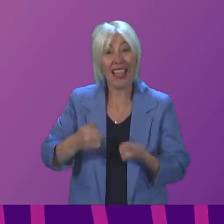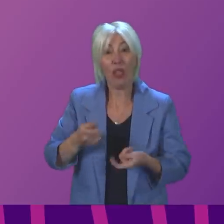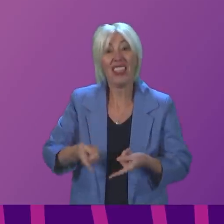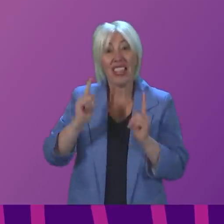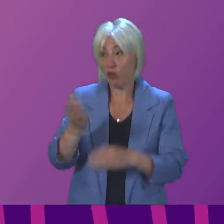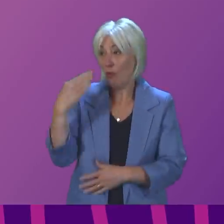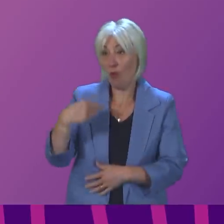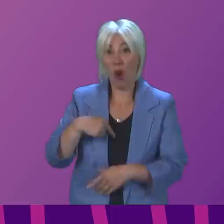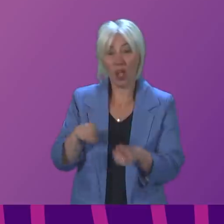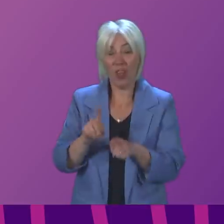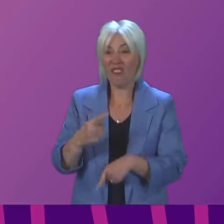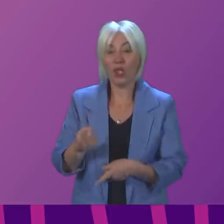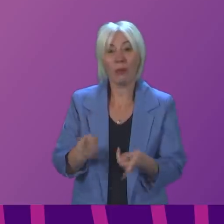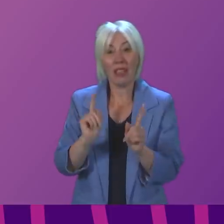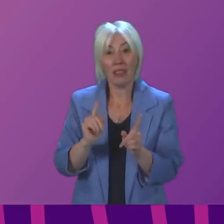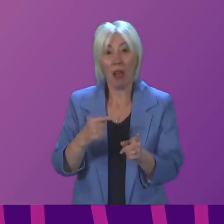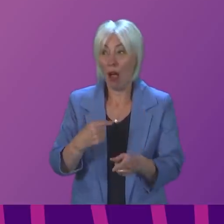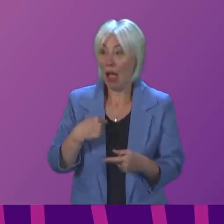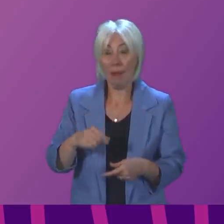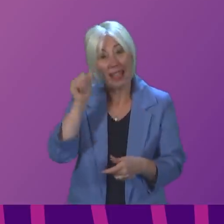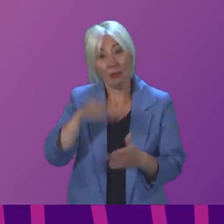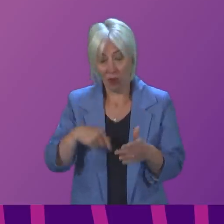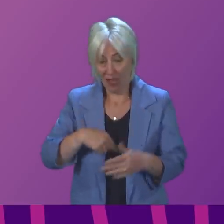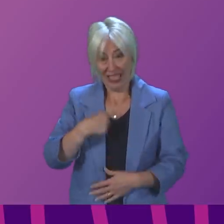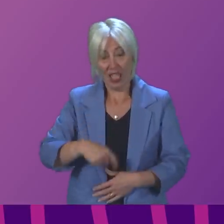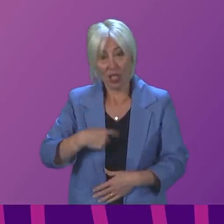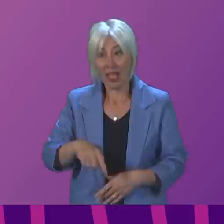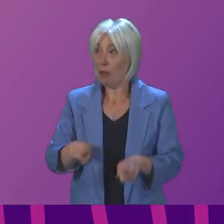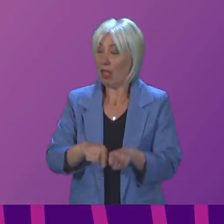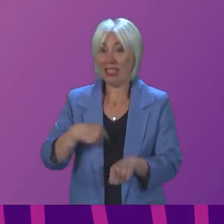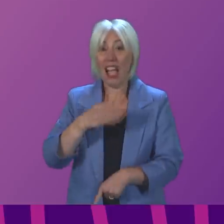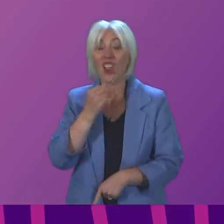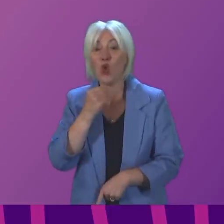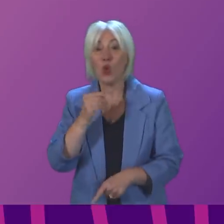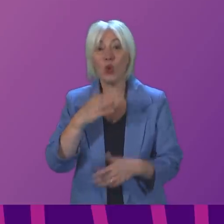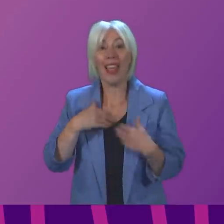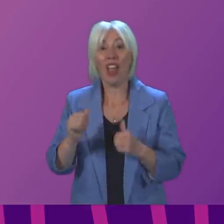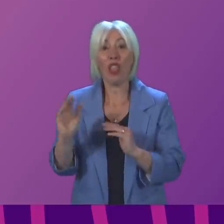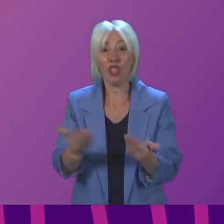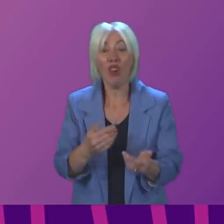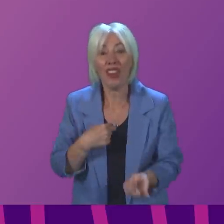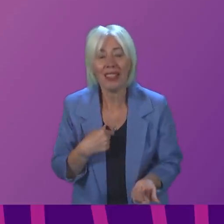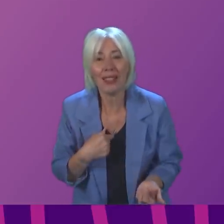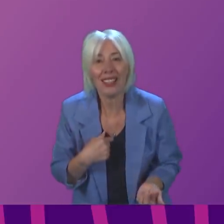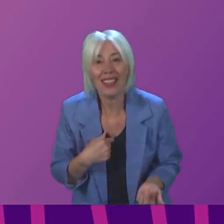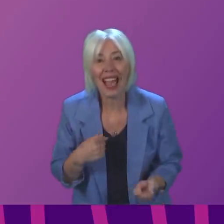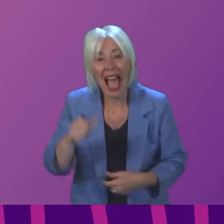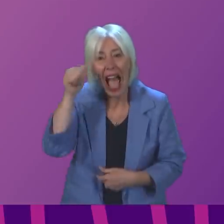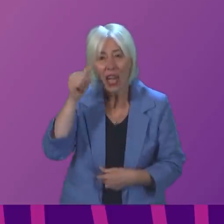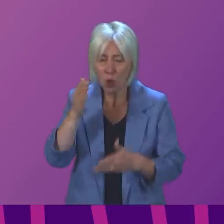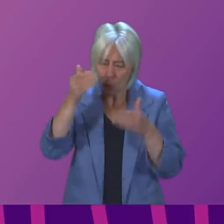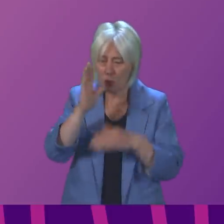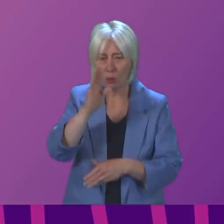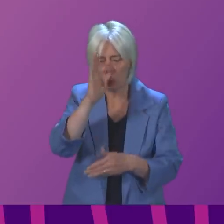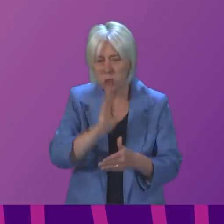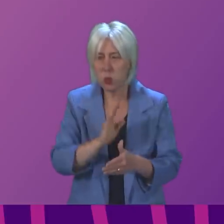experience as first minister, from my experience as a citizen, and at times a user of the health service, I know how seriously clinicians take